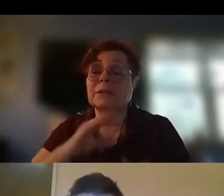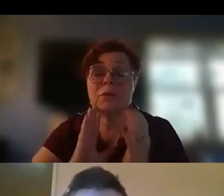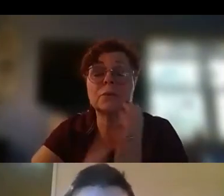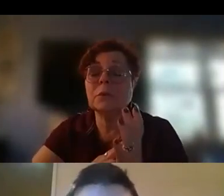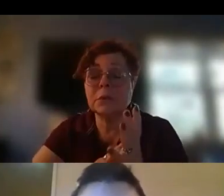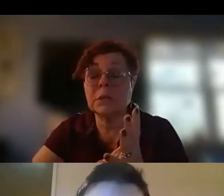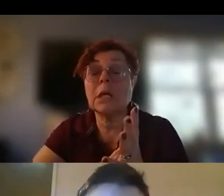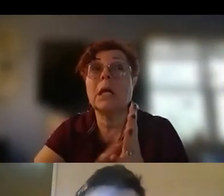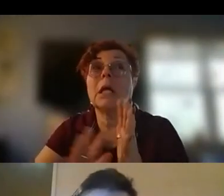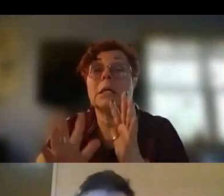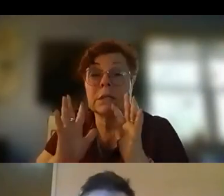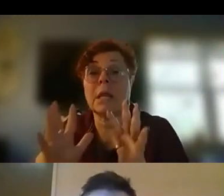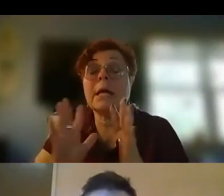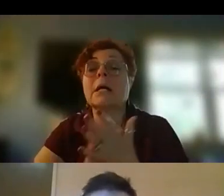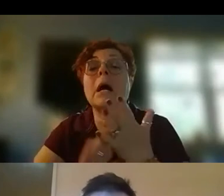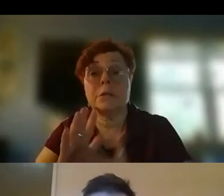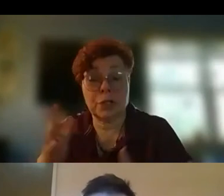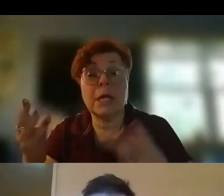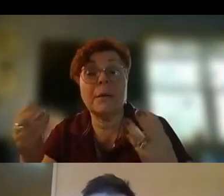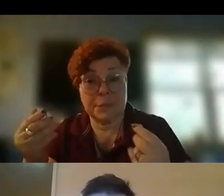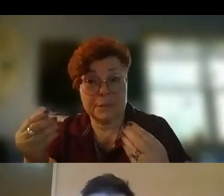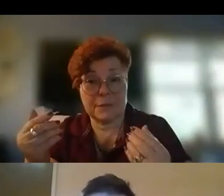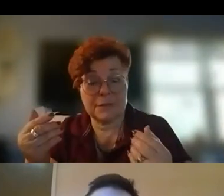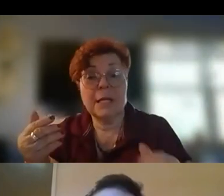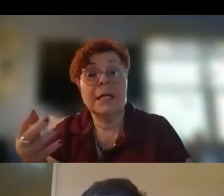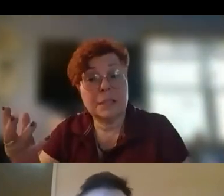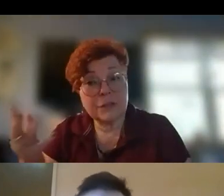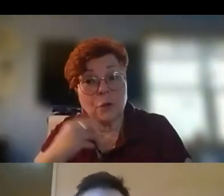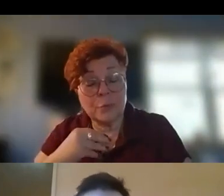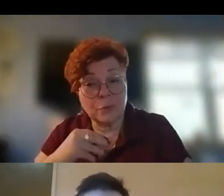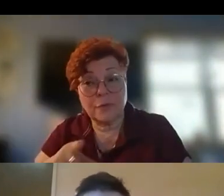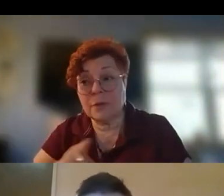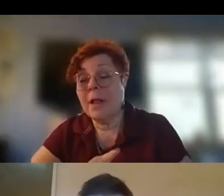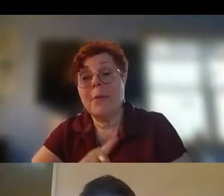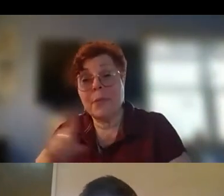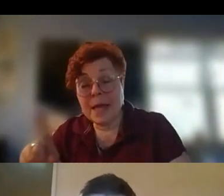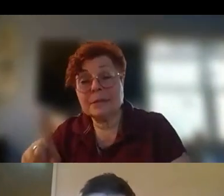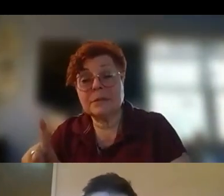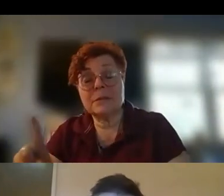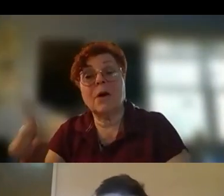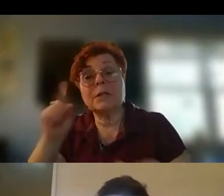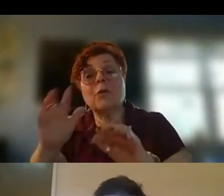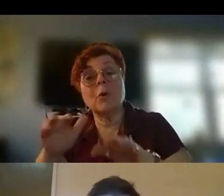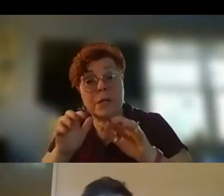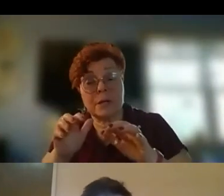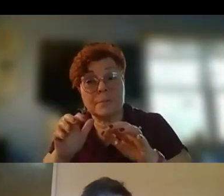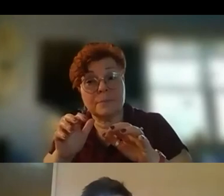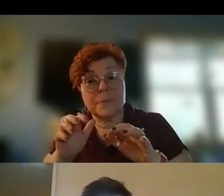school is like a college campus. It is so beautiful. That auditorium, the